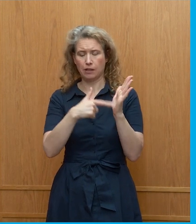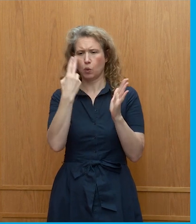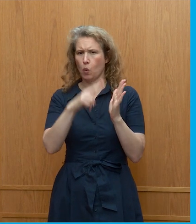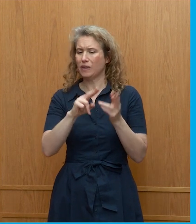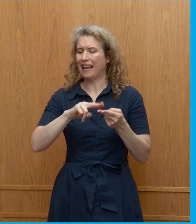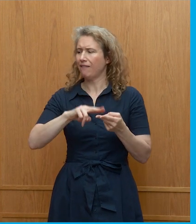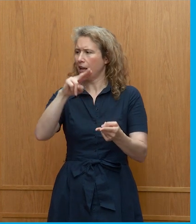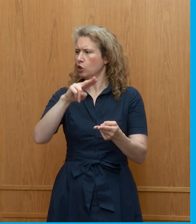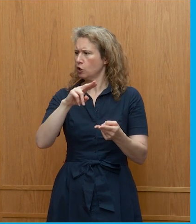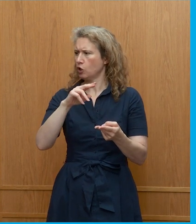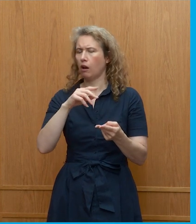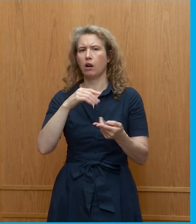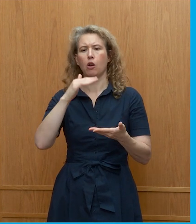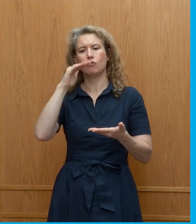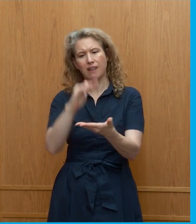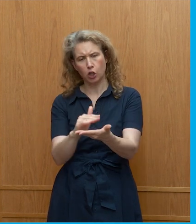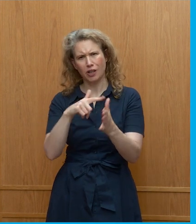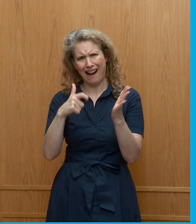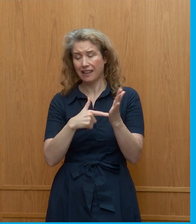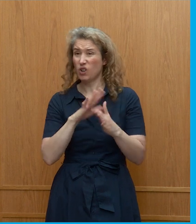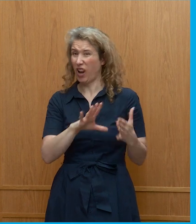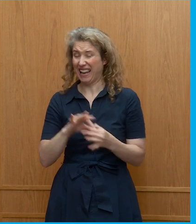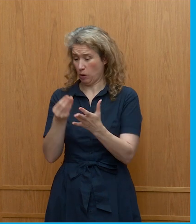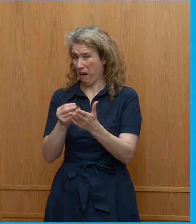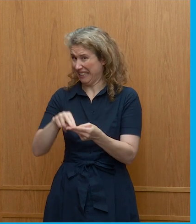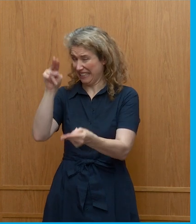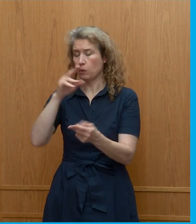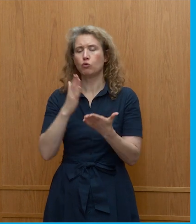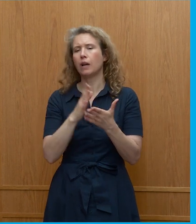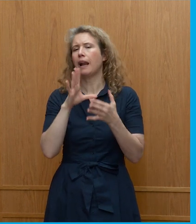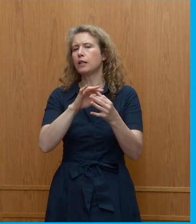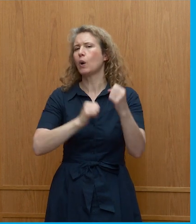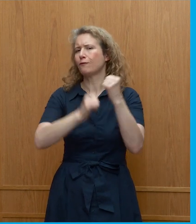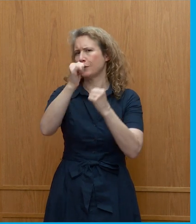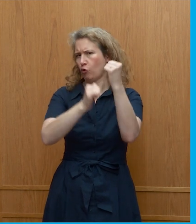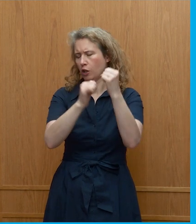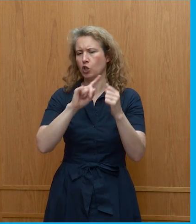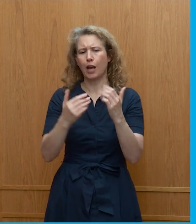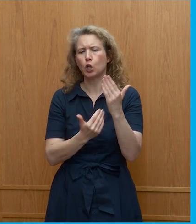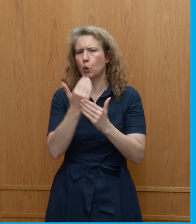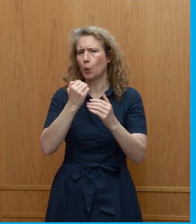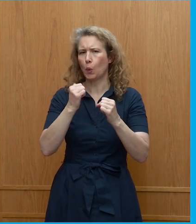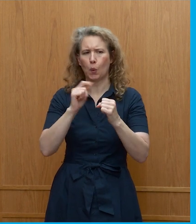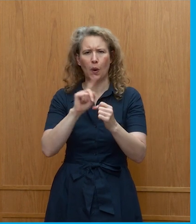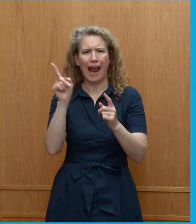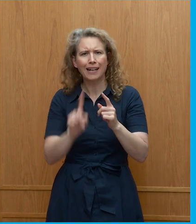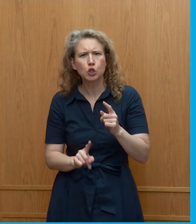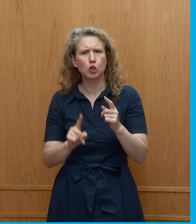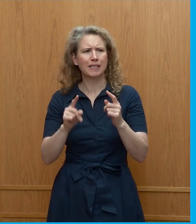which didn't really have much to do with inflation, but had a lot to do with infrastructure and new forms of energy production, et cetera.